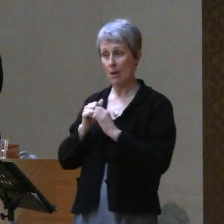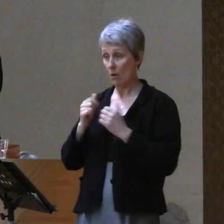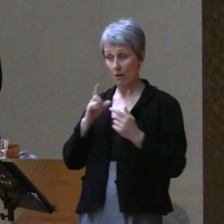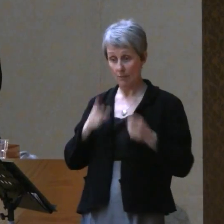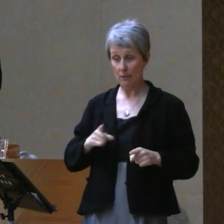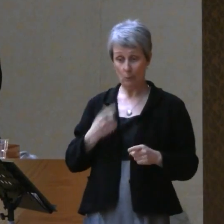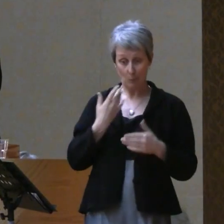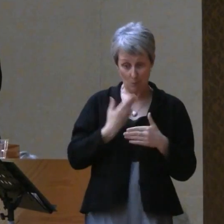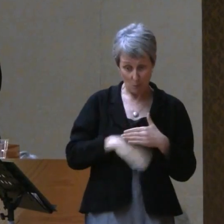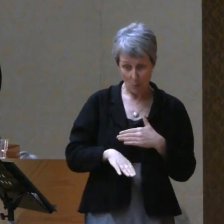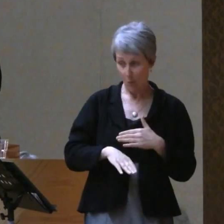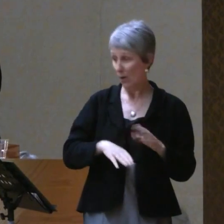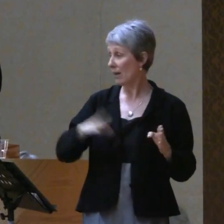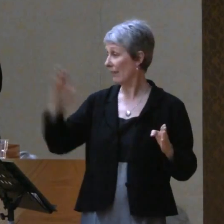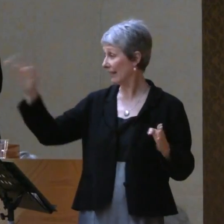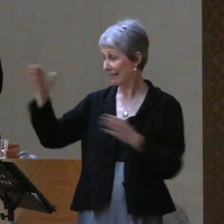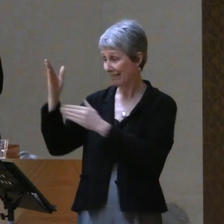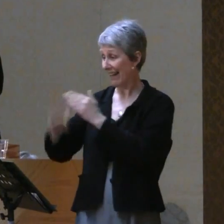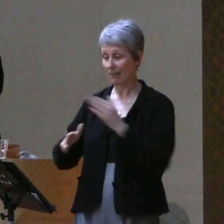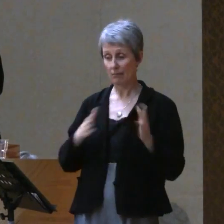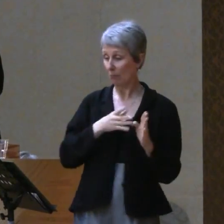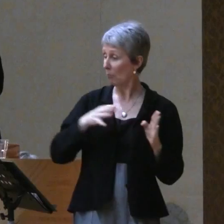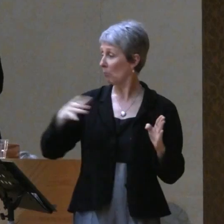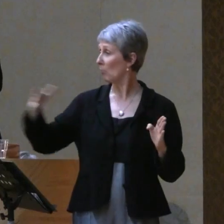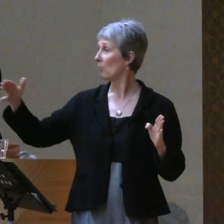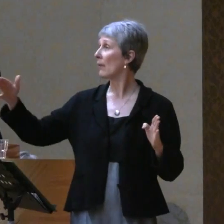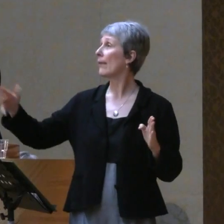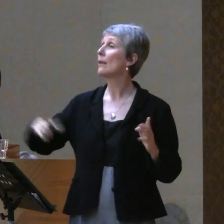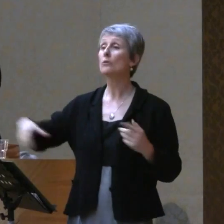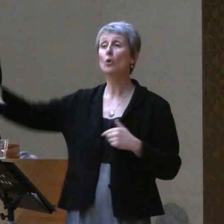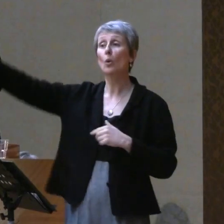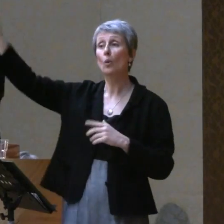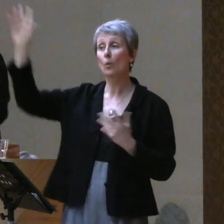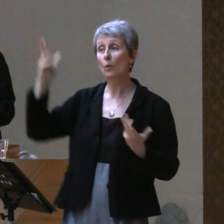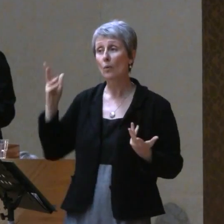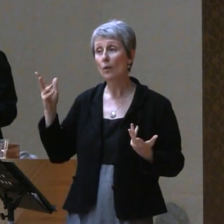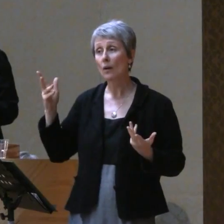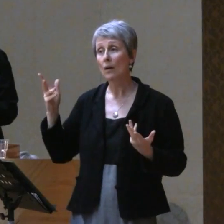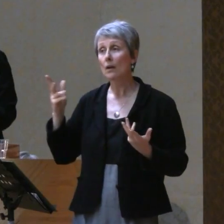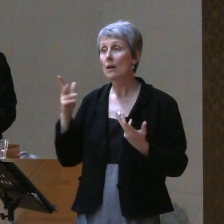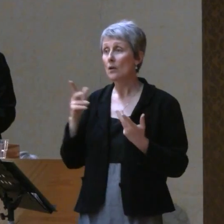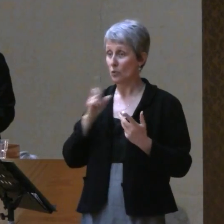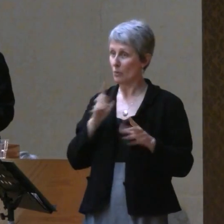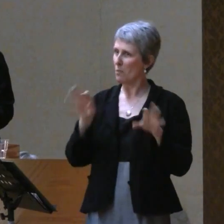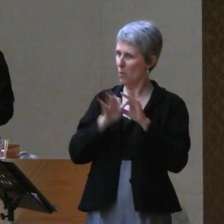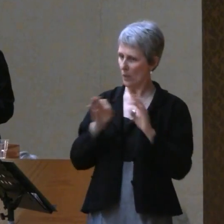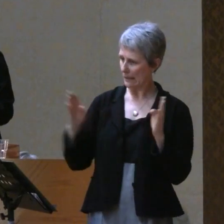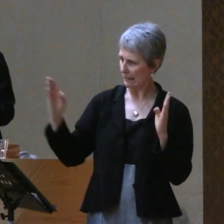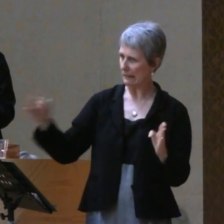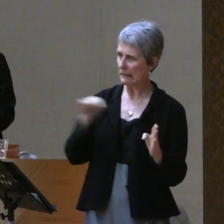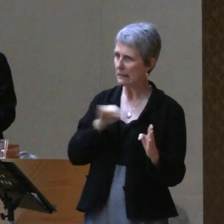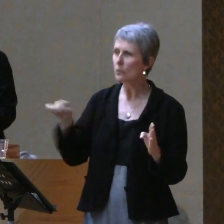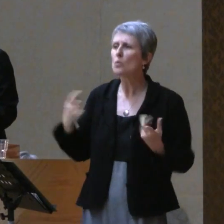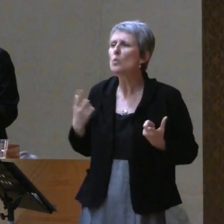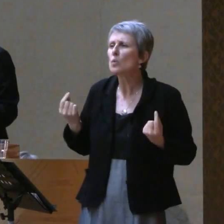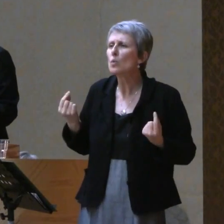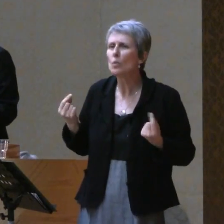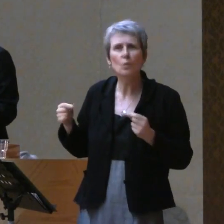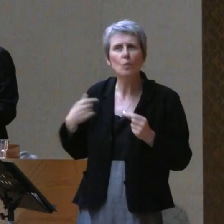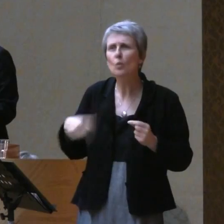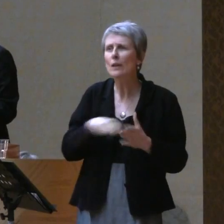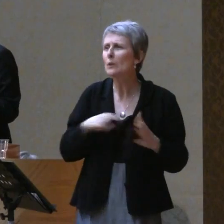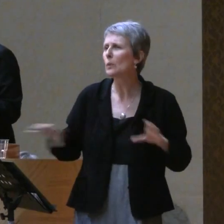we don't spend a lot of time arguing about it. The important part is the in-between, the doing.